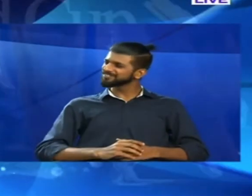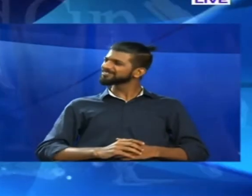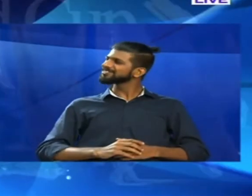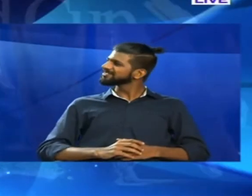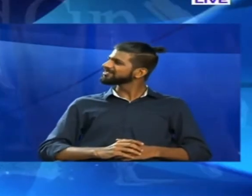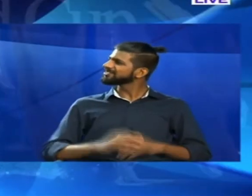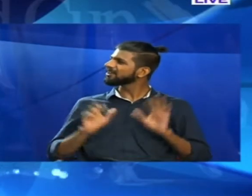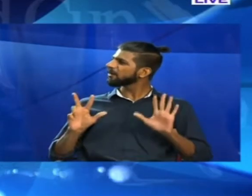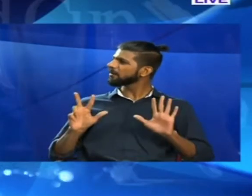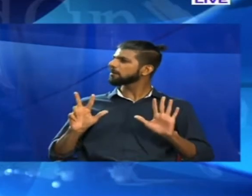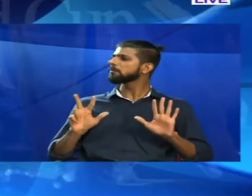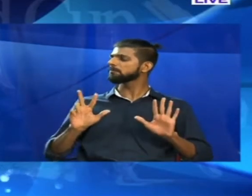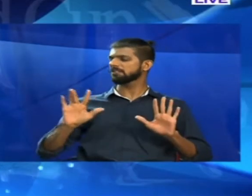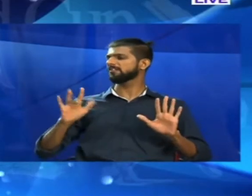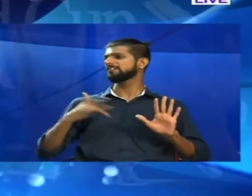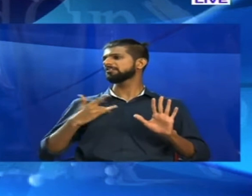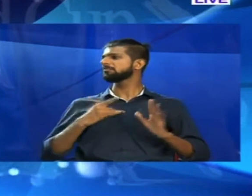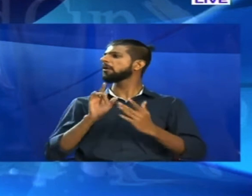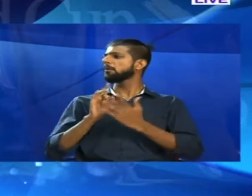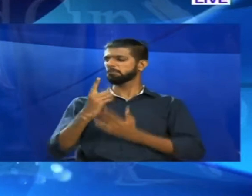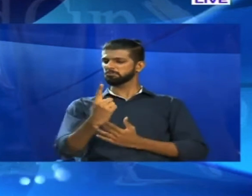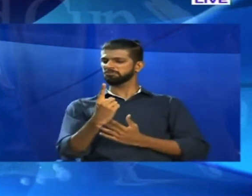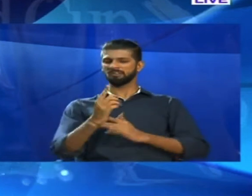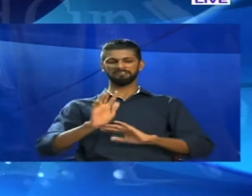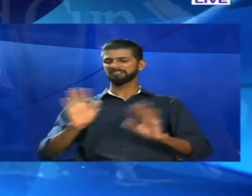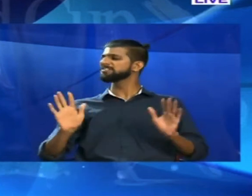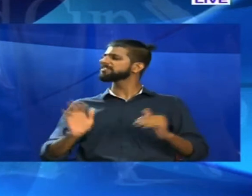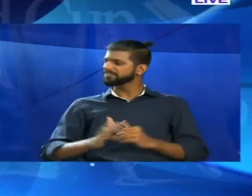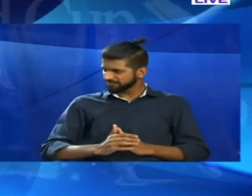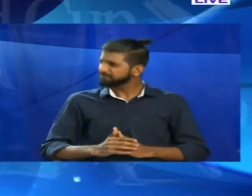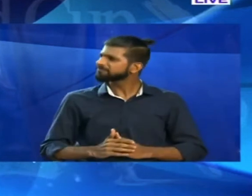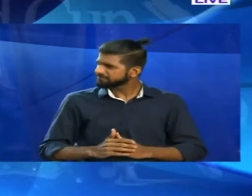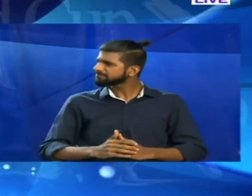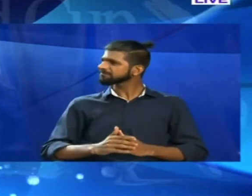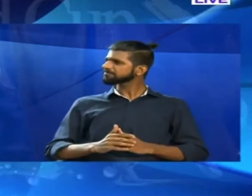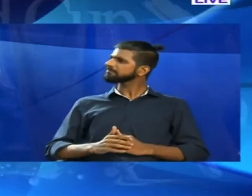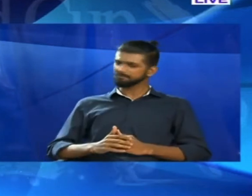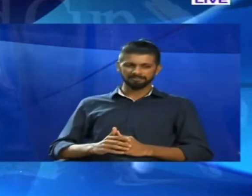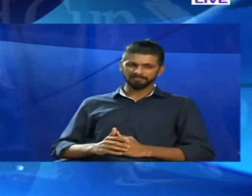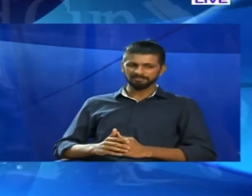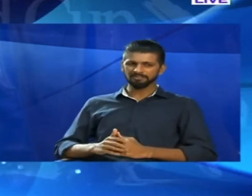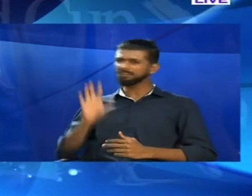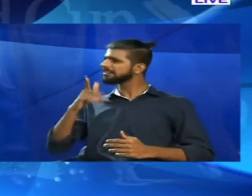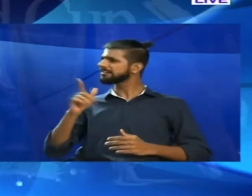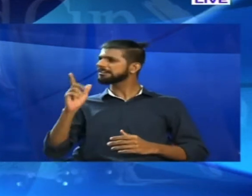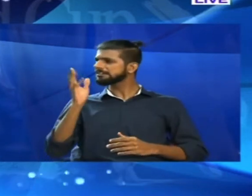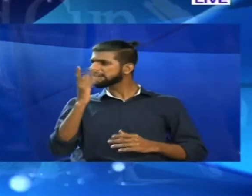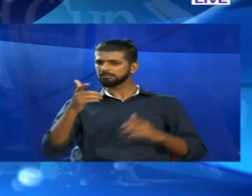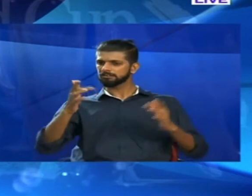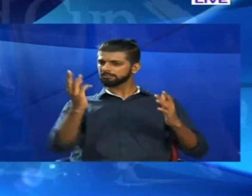Yeah, yeah, yeah. You see how the ball is coming and the batspan. You know, he takes a cut and there are three players right there. Ah, there are three players. He is waiting for the point. For the